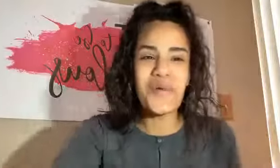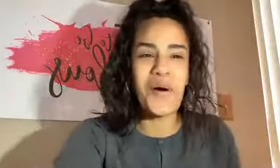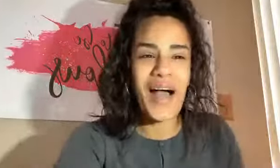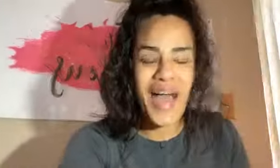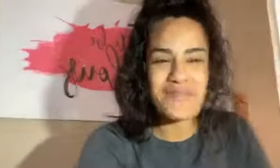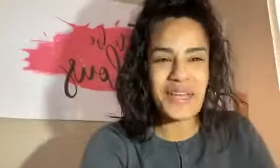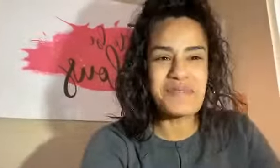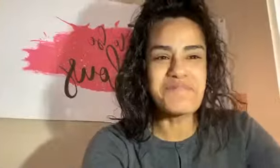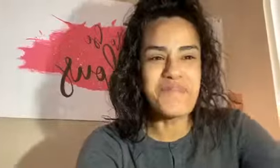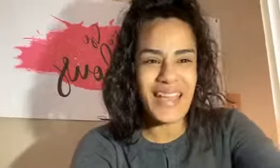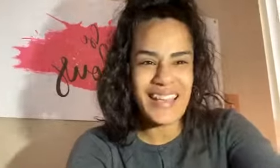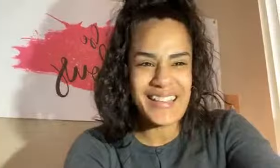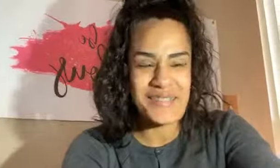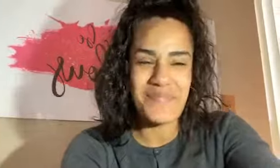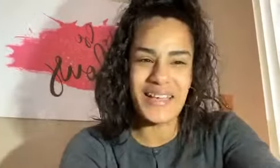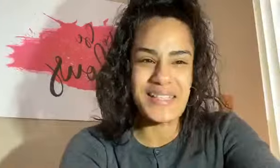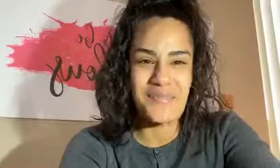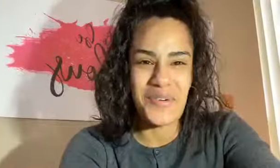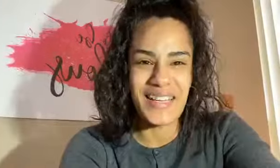you all. Have an amazing, amazing morning.